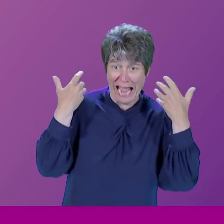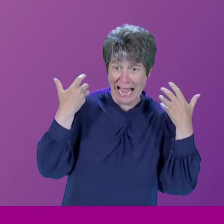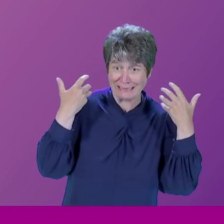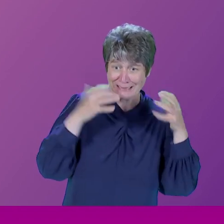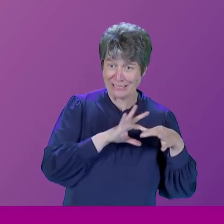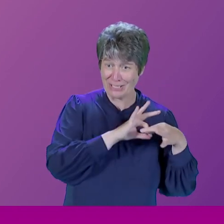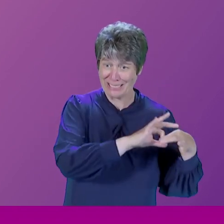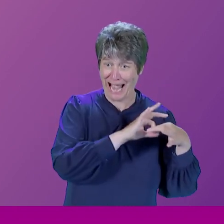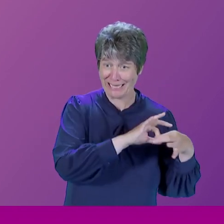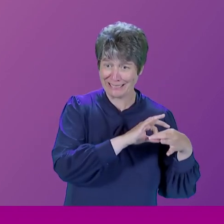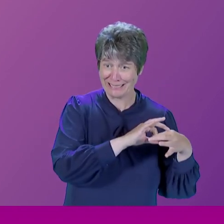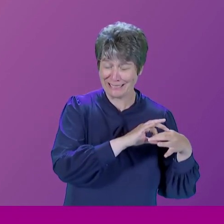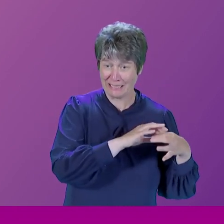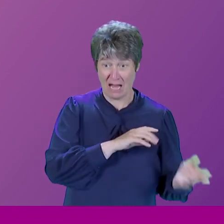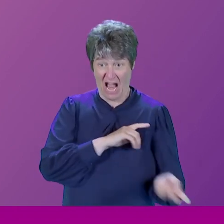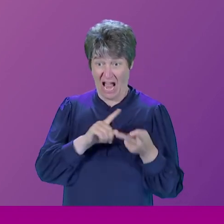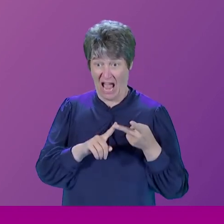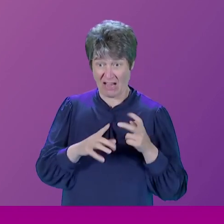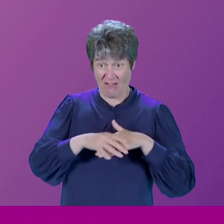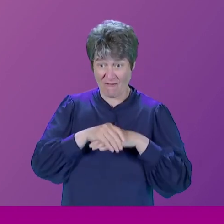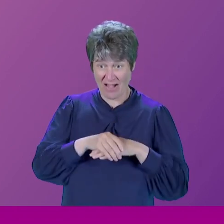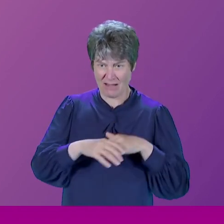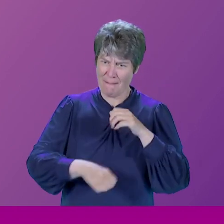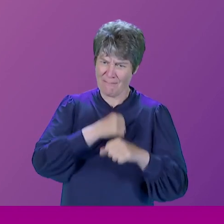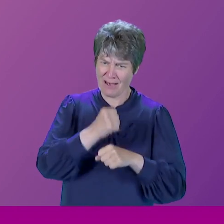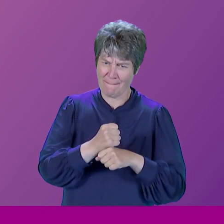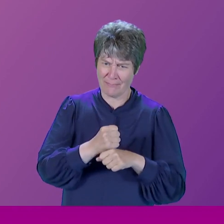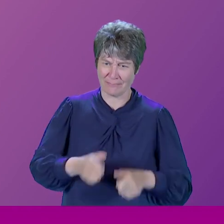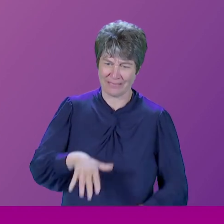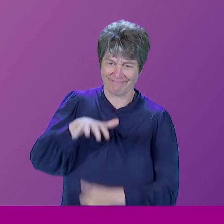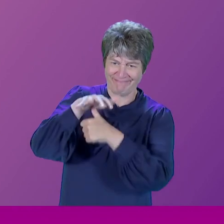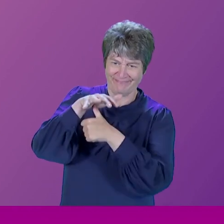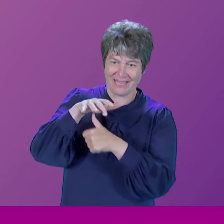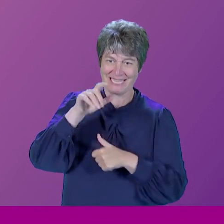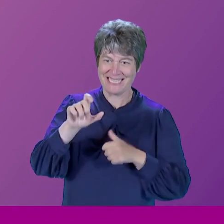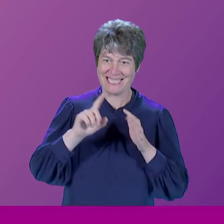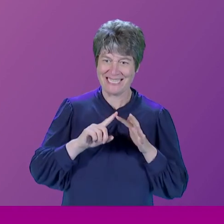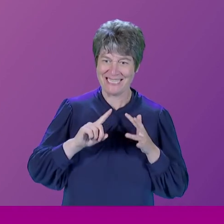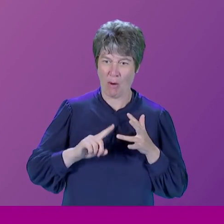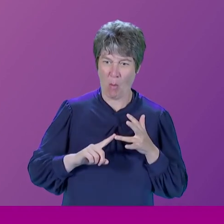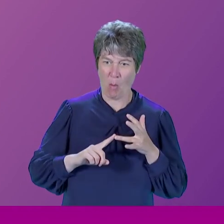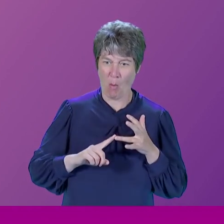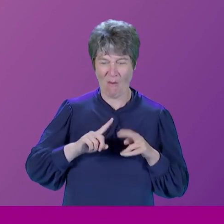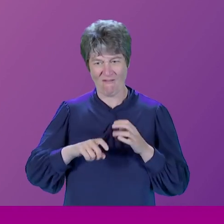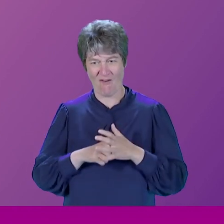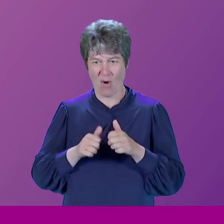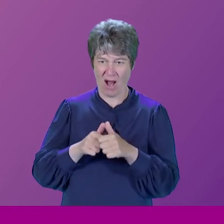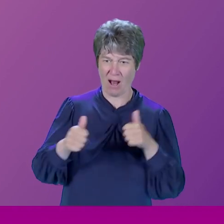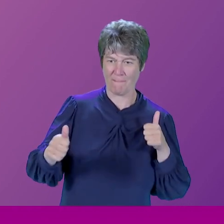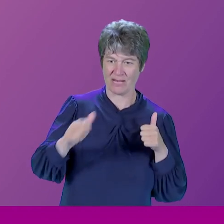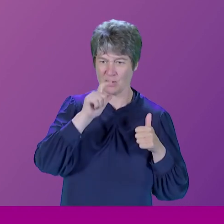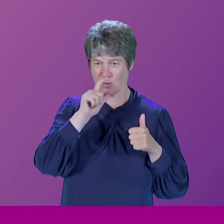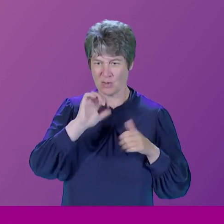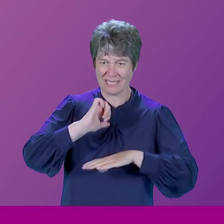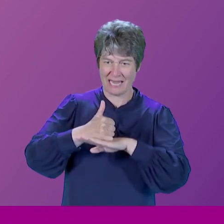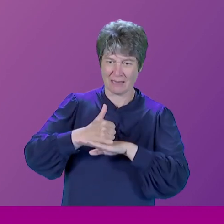CEO of a company that organizes hoardings, posters on street